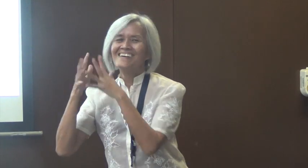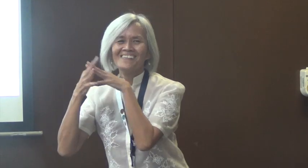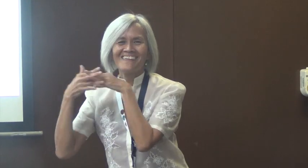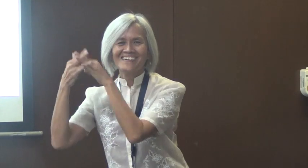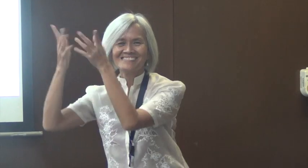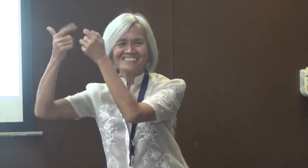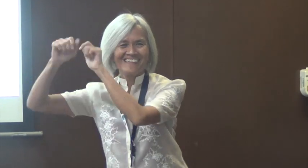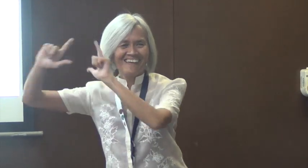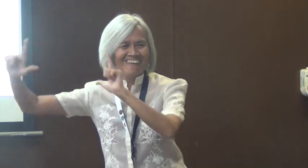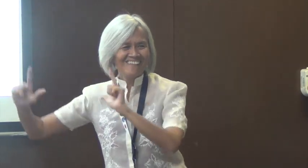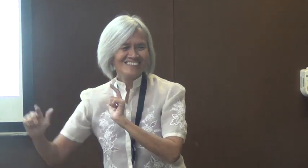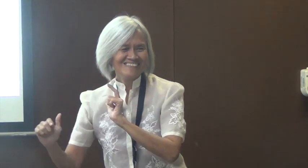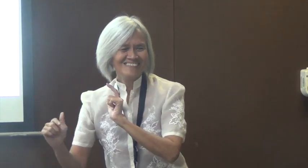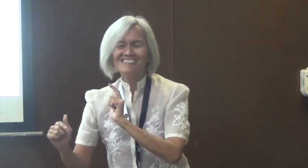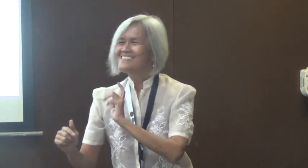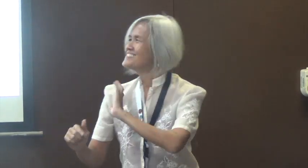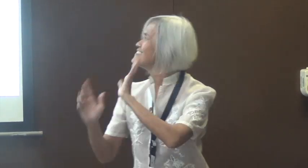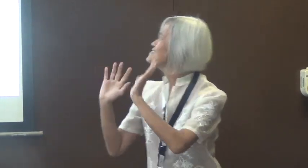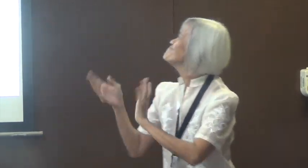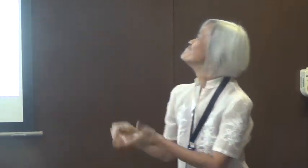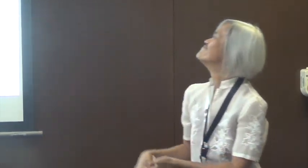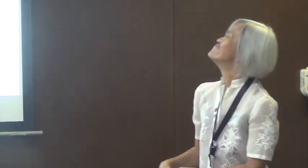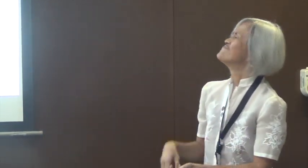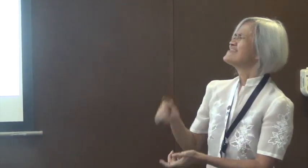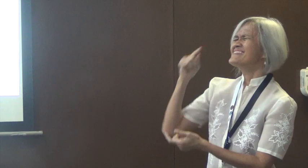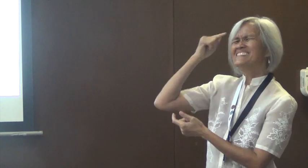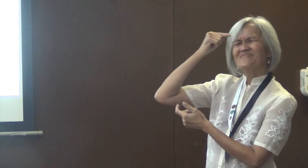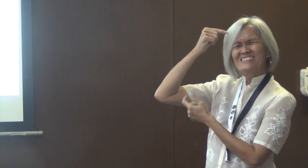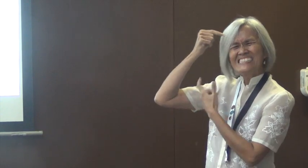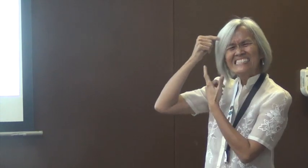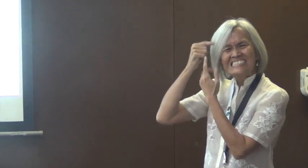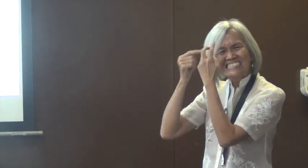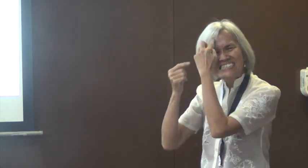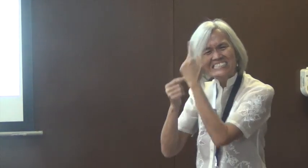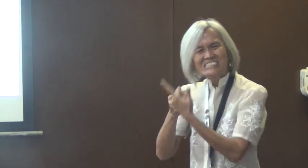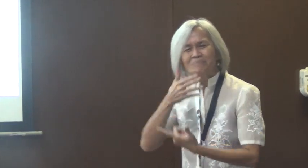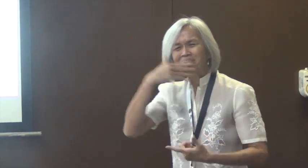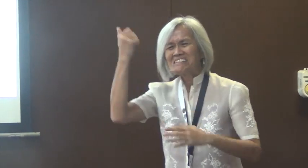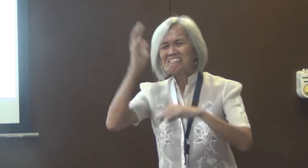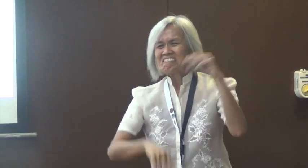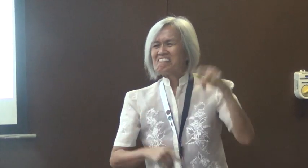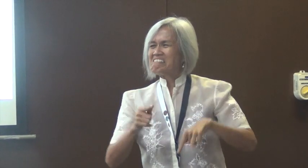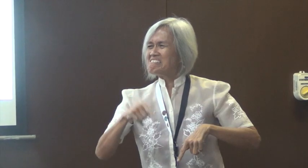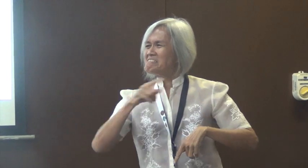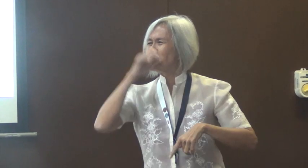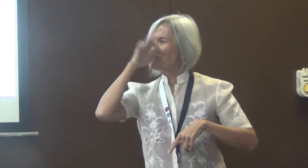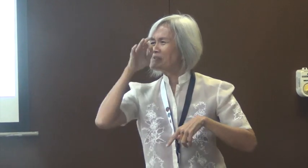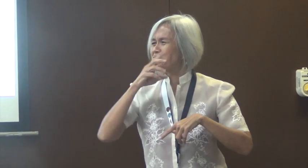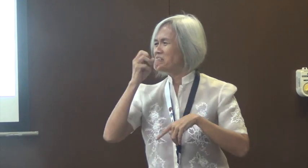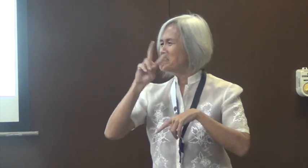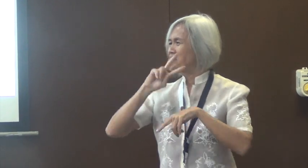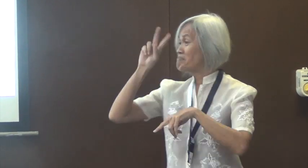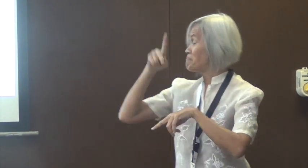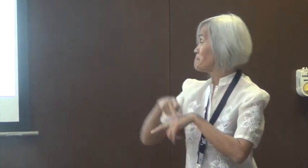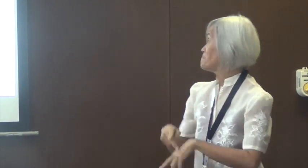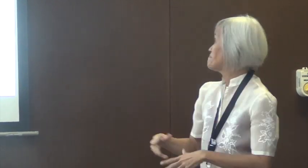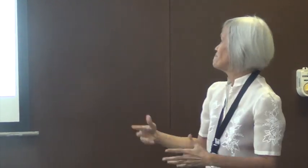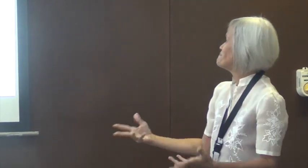say that, ah, maybe we should use the language of the USA. So it's really something here, something that is